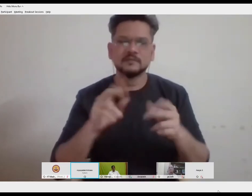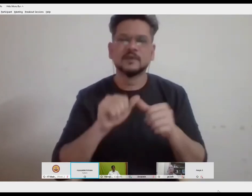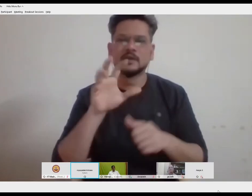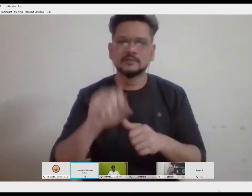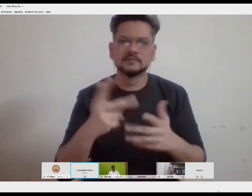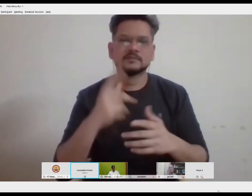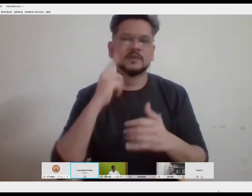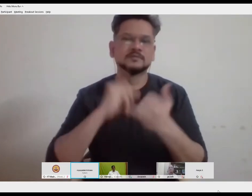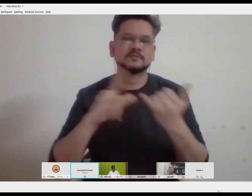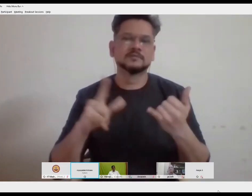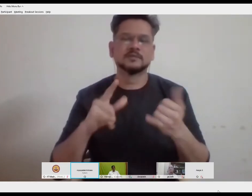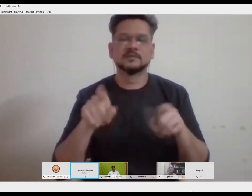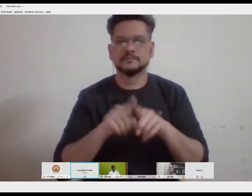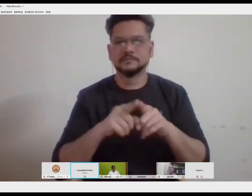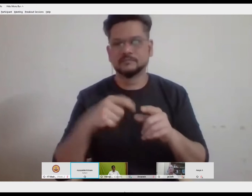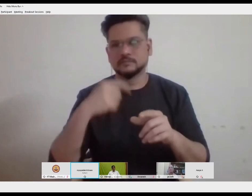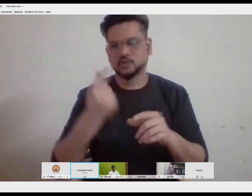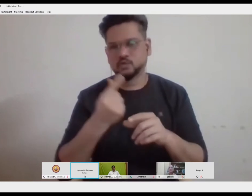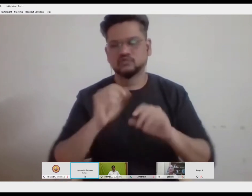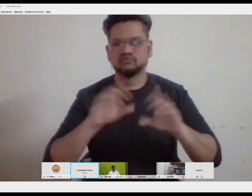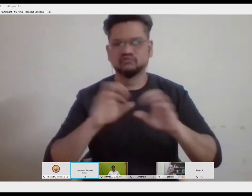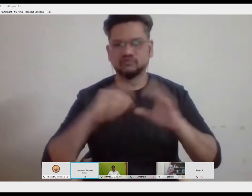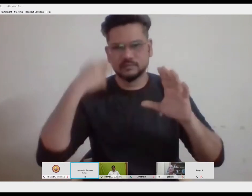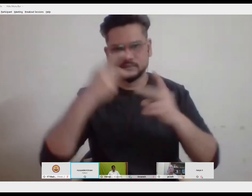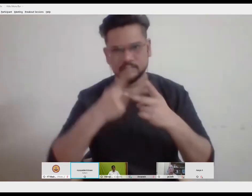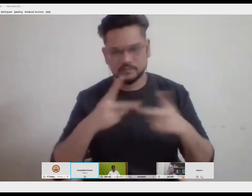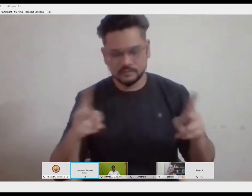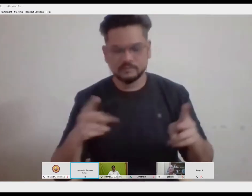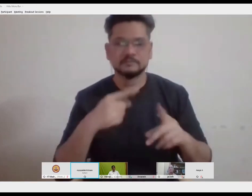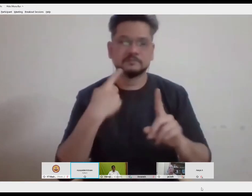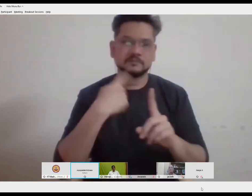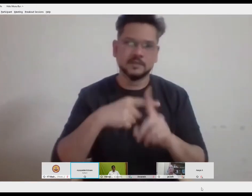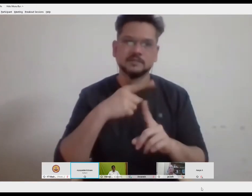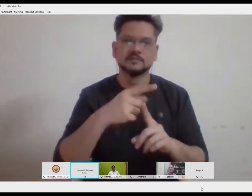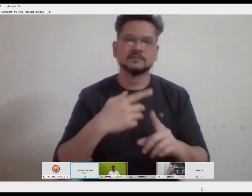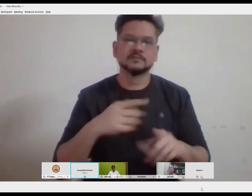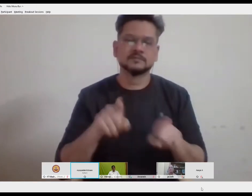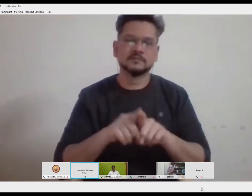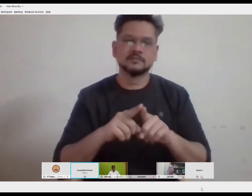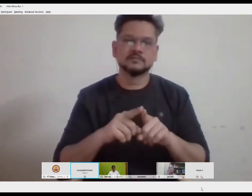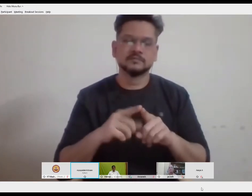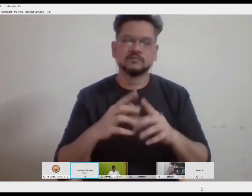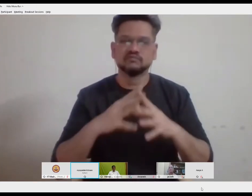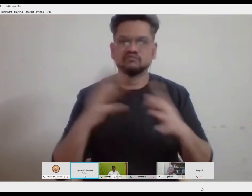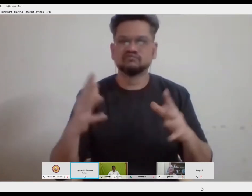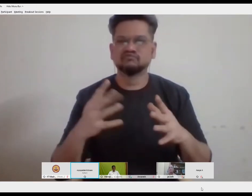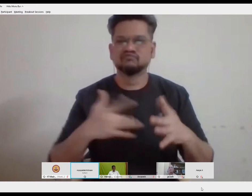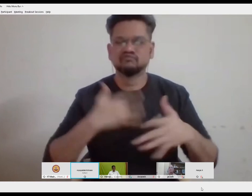a passionate educationist of deaf children and young people and I also